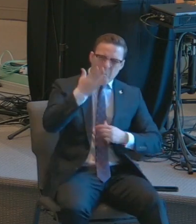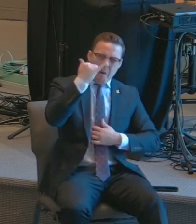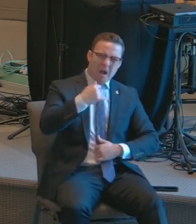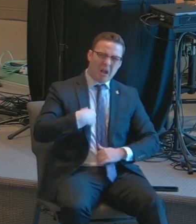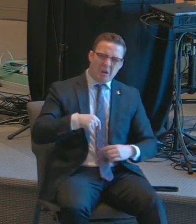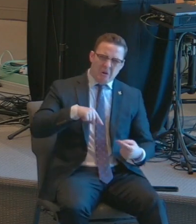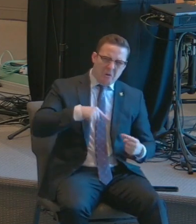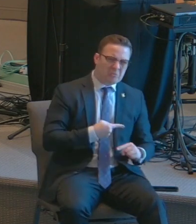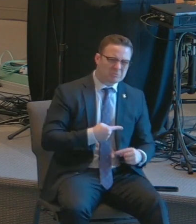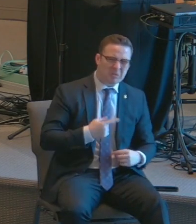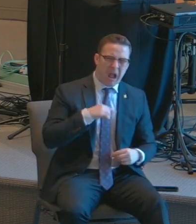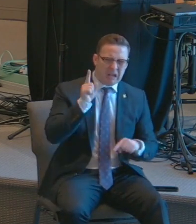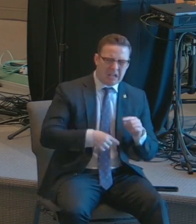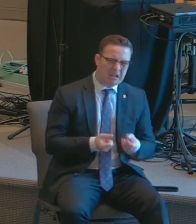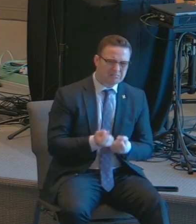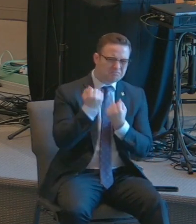tough.